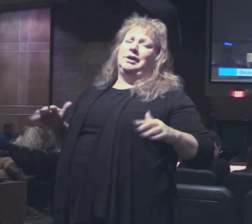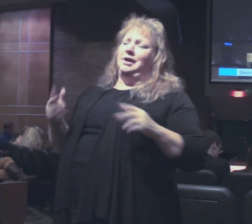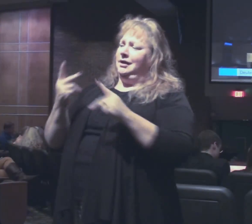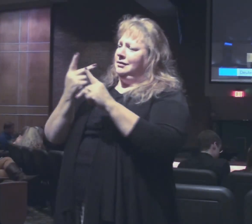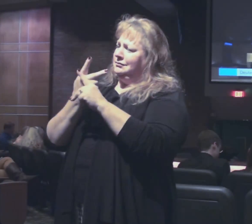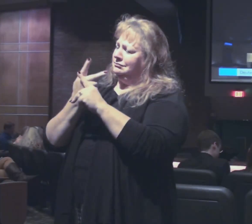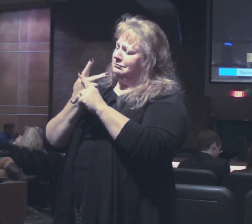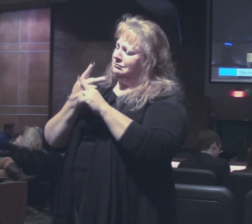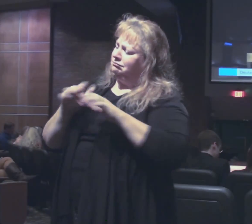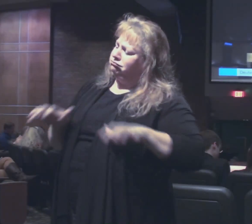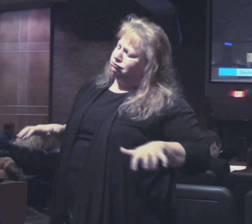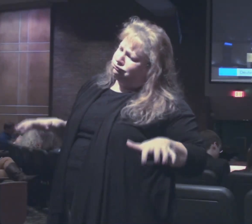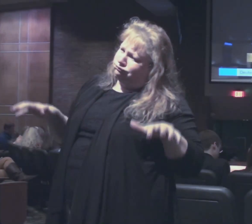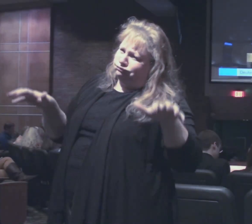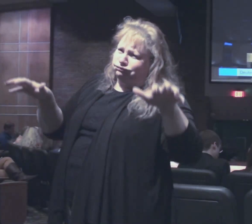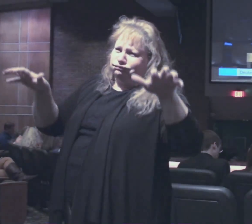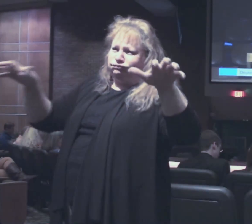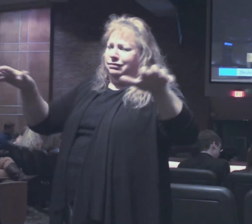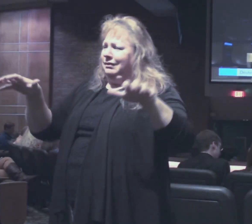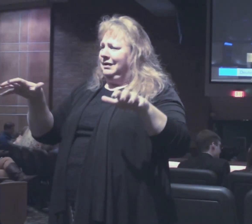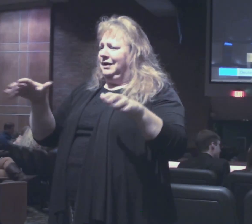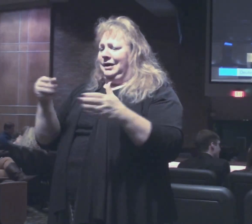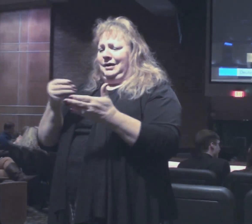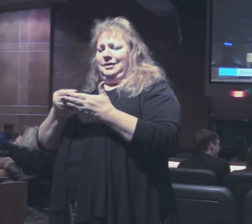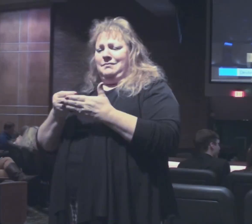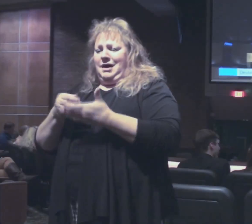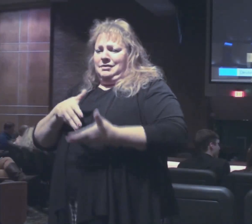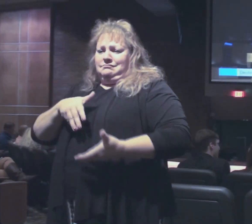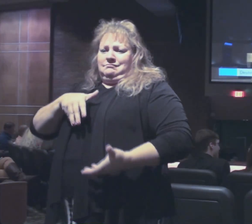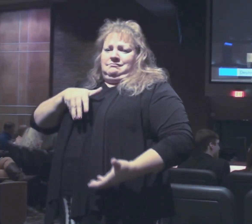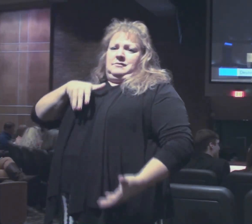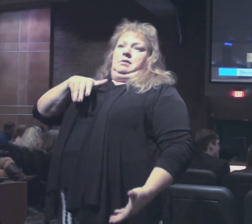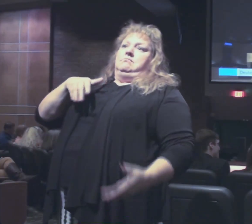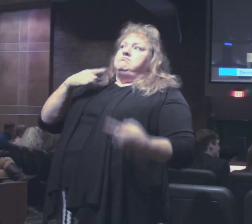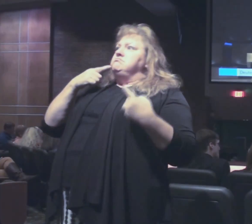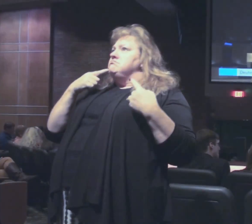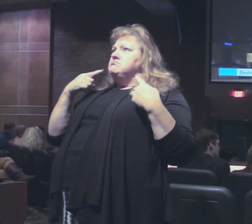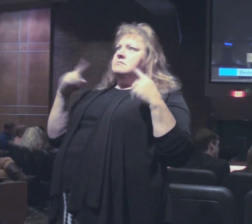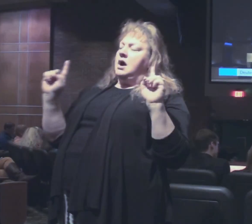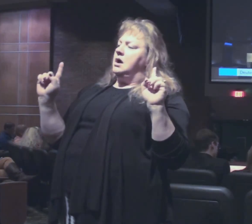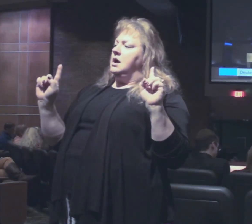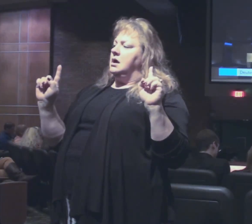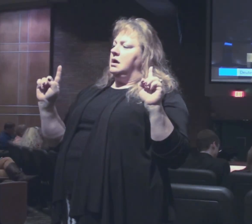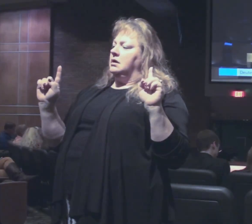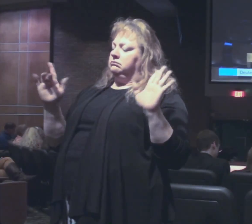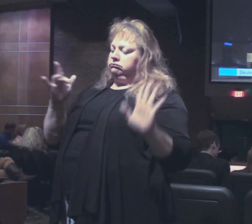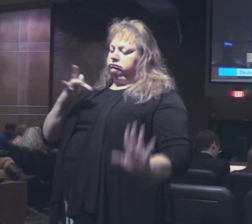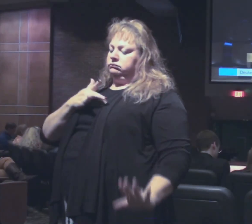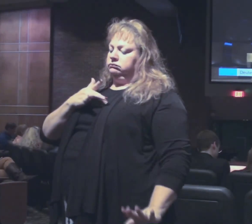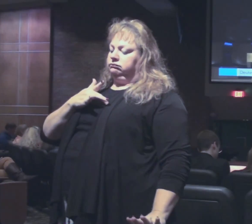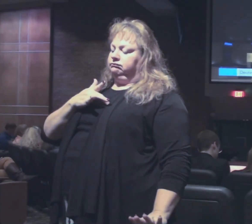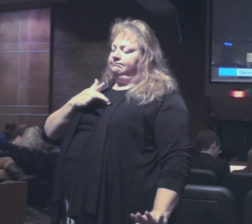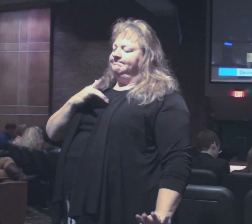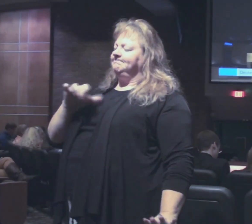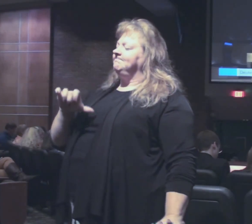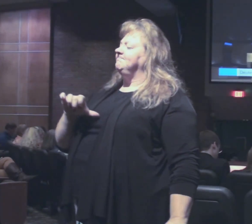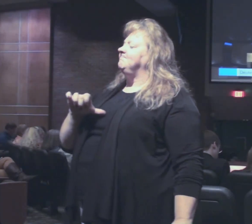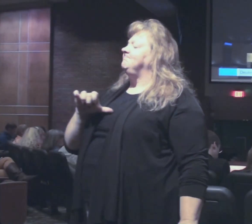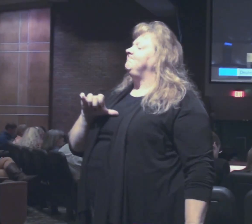flocks, your retirement accounts, your stocks, everything's doing well. Then your heart will become proud